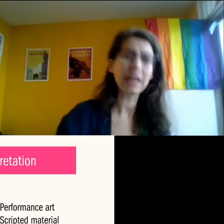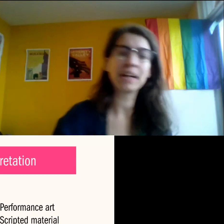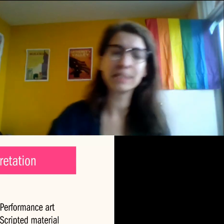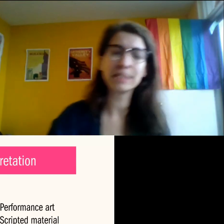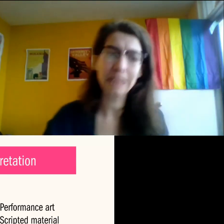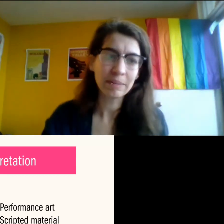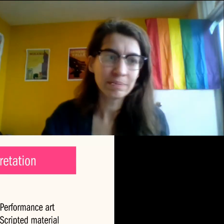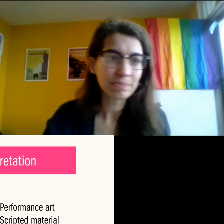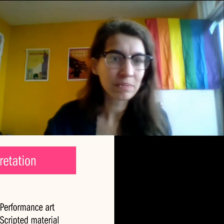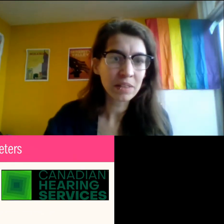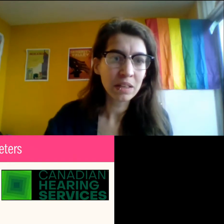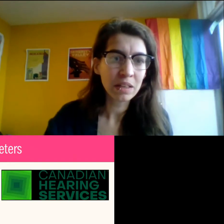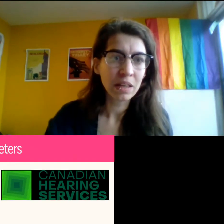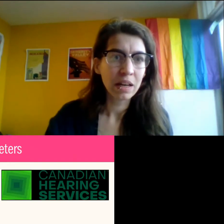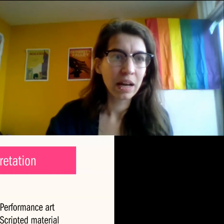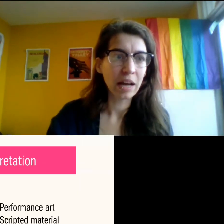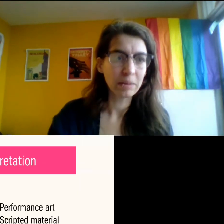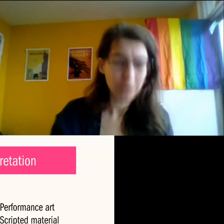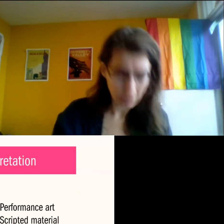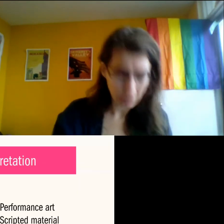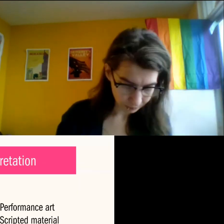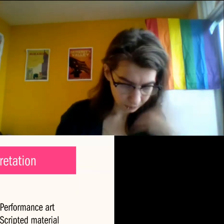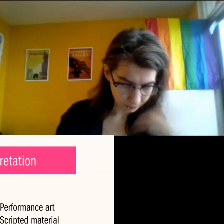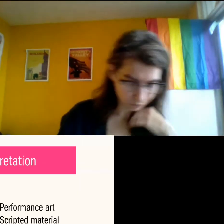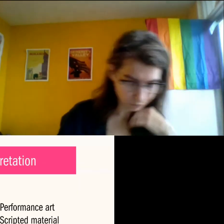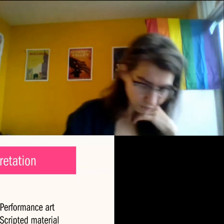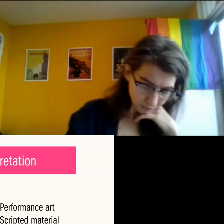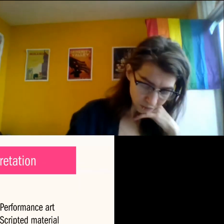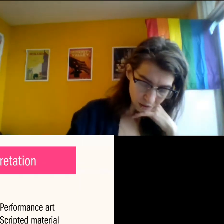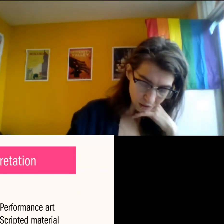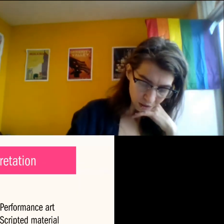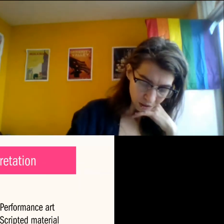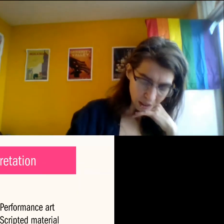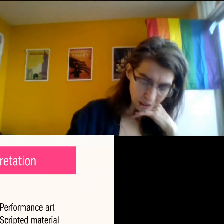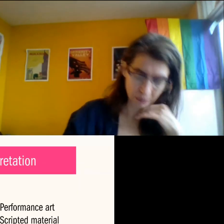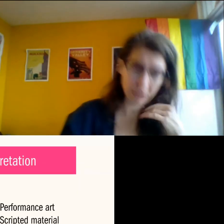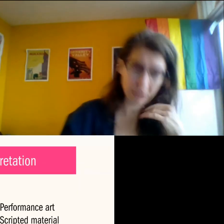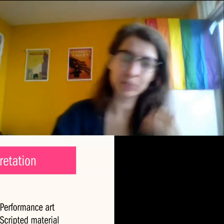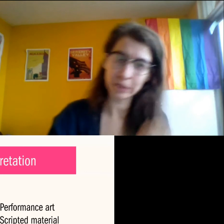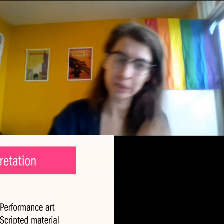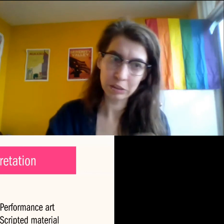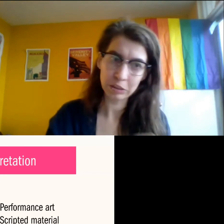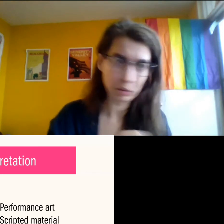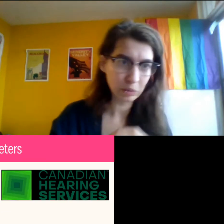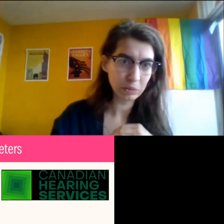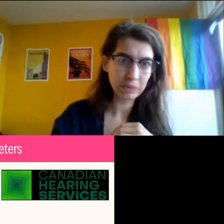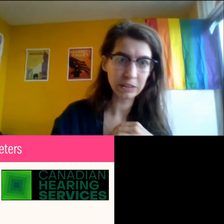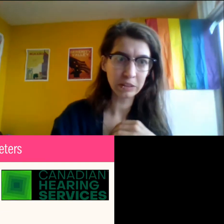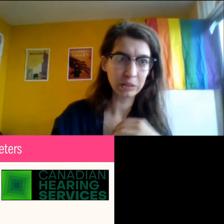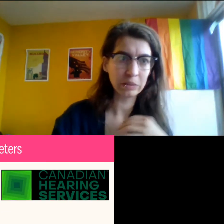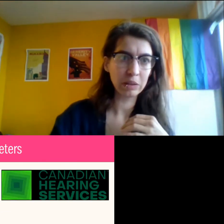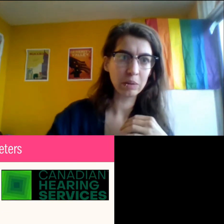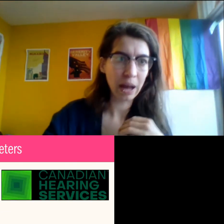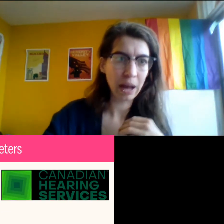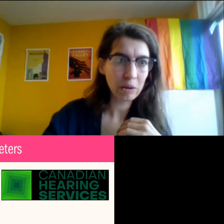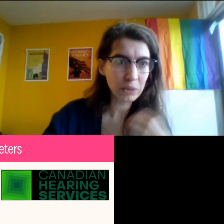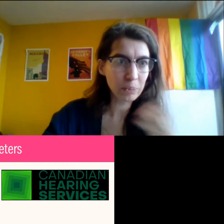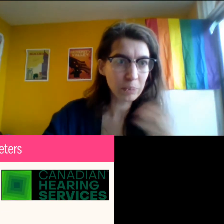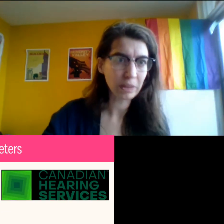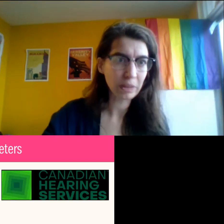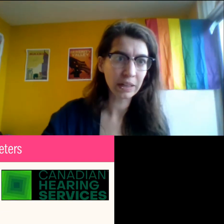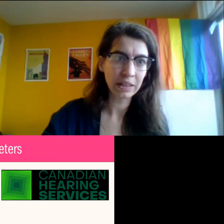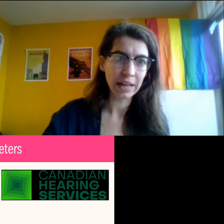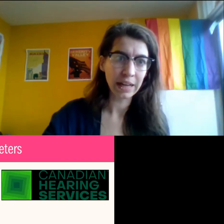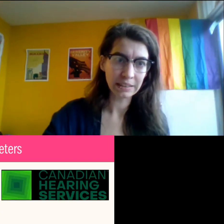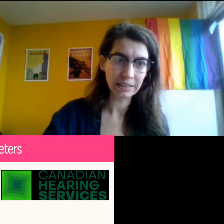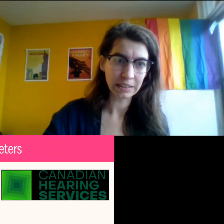and yeah. Um, so, uh, we are going to move into how do we